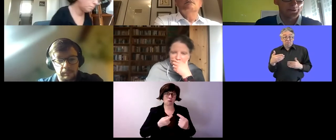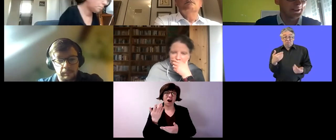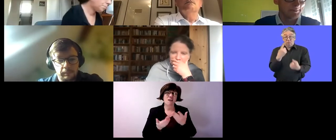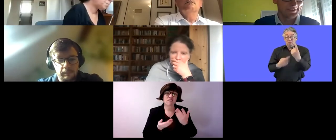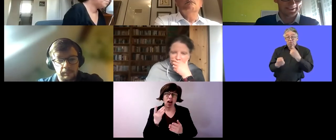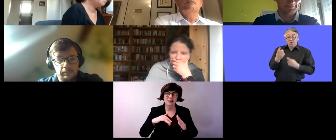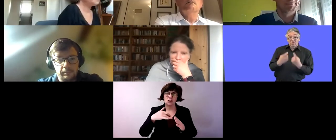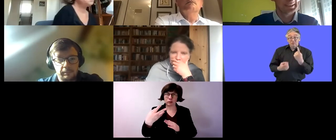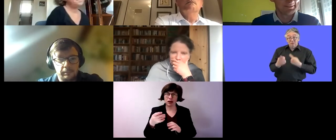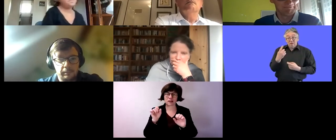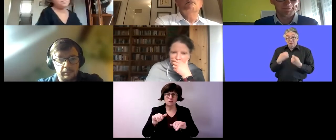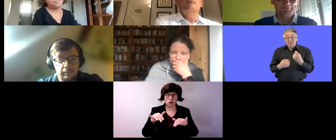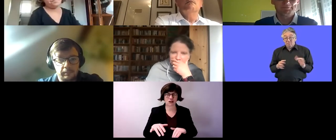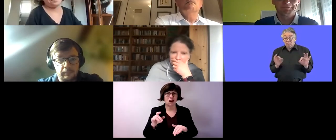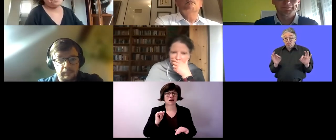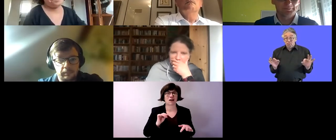the during the during speech